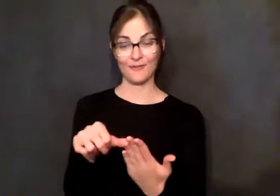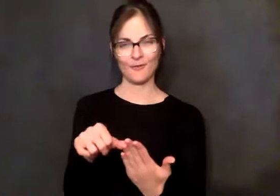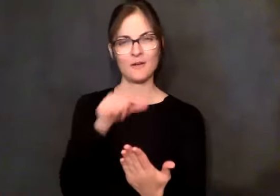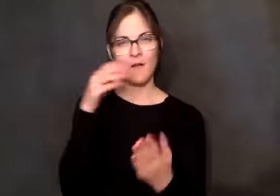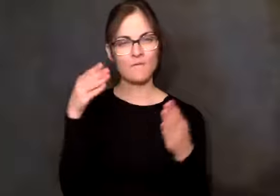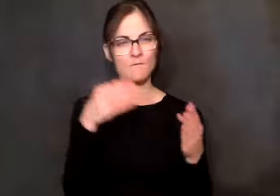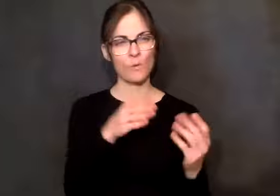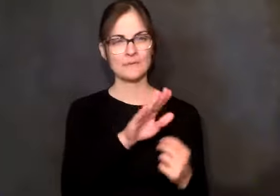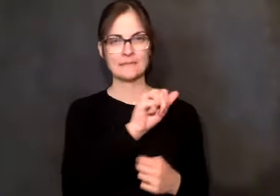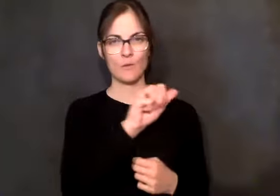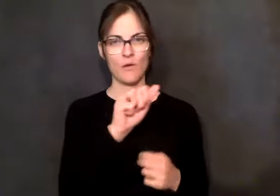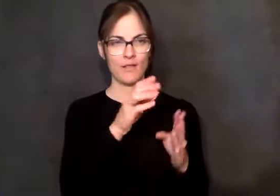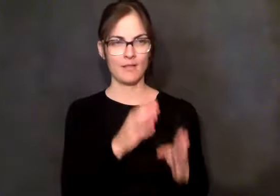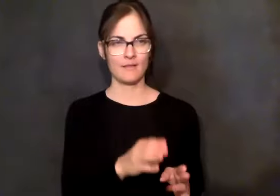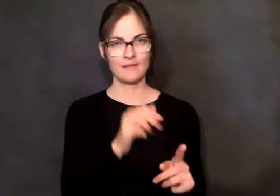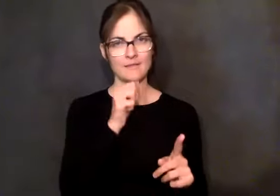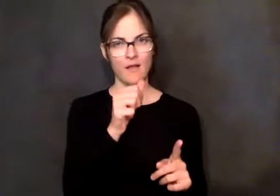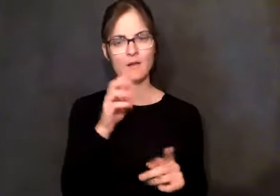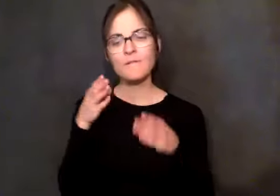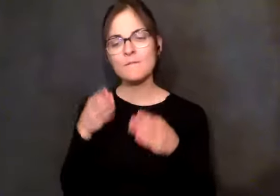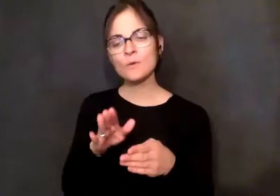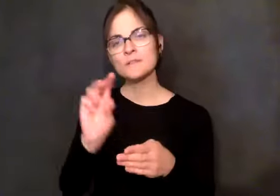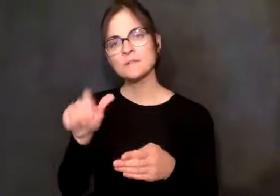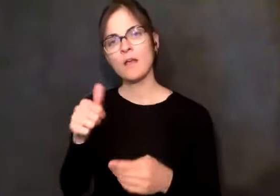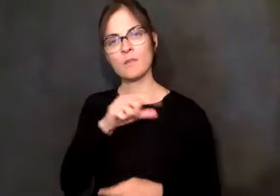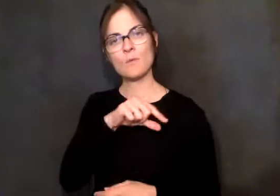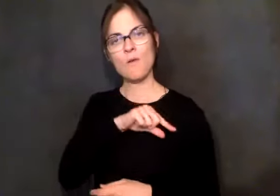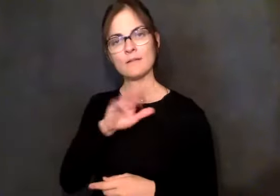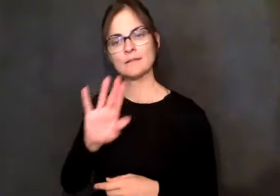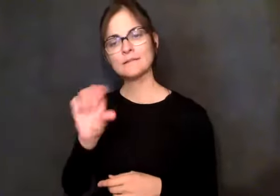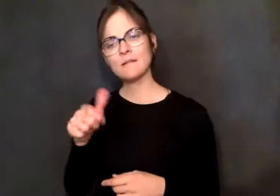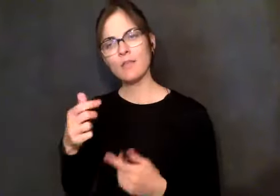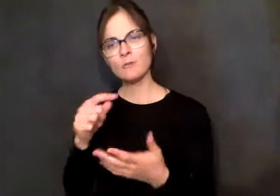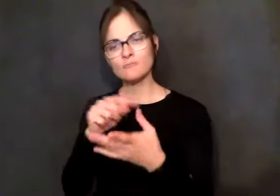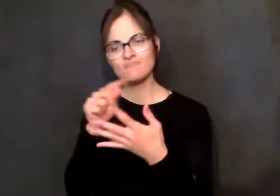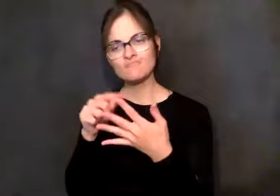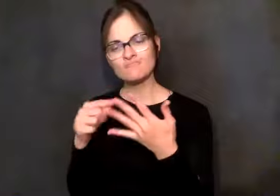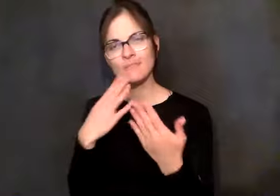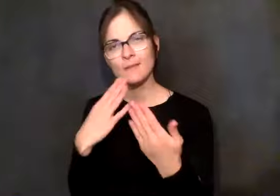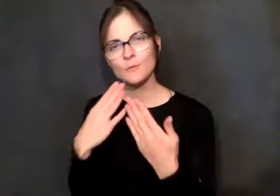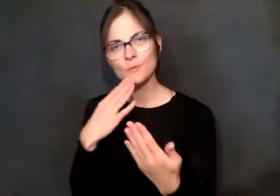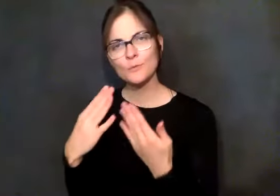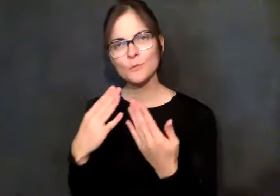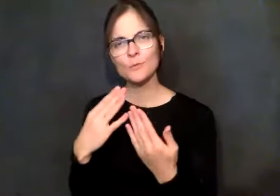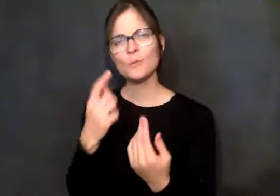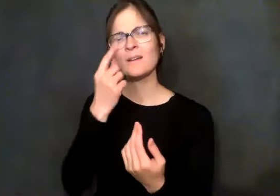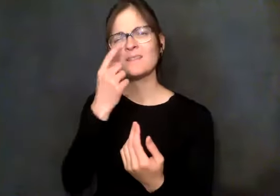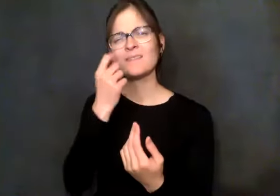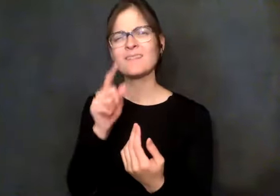disease. You are a man. And I am proud of you, Dad. We weren't dismissing the alcoholism or him being an